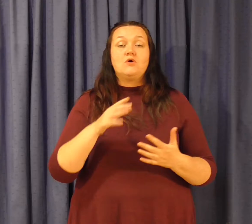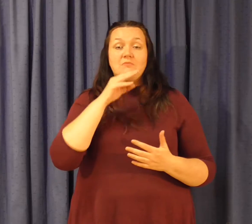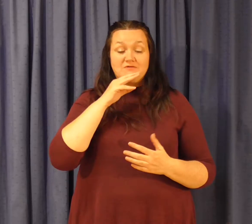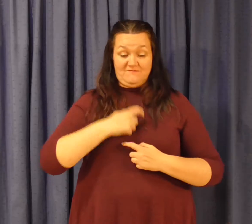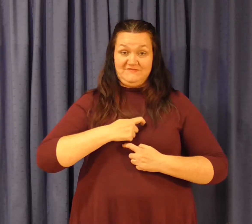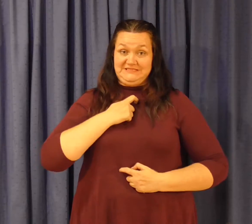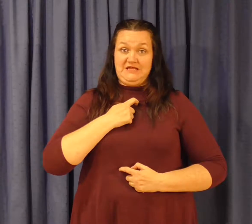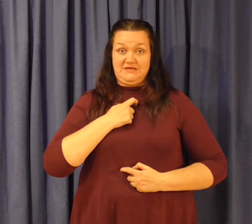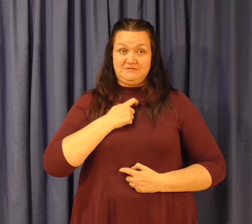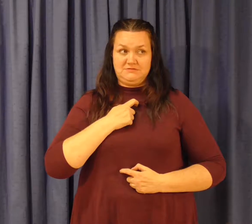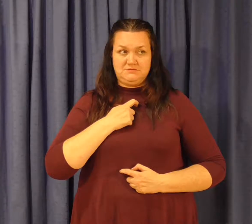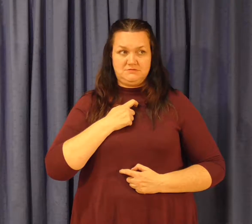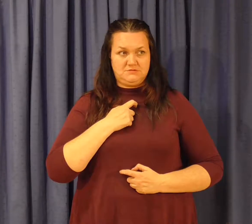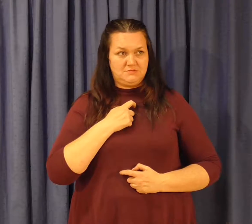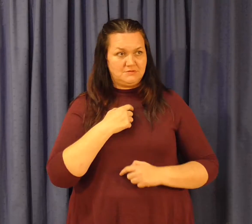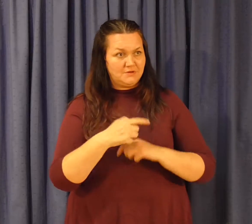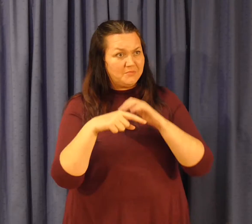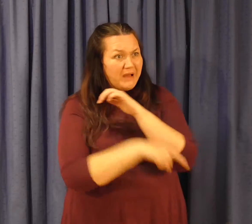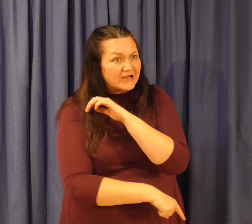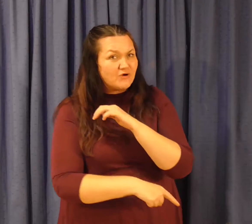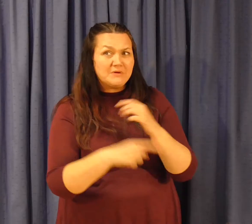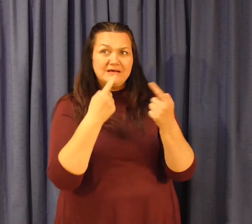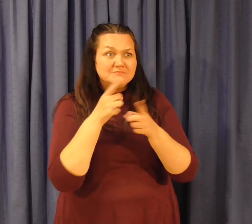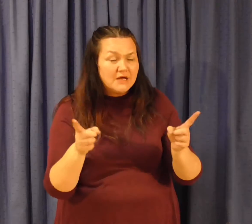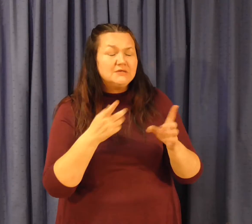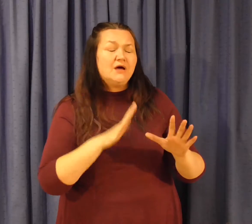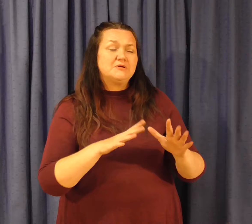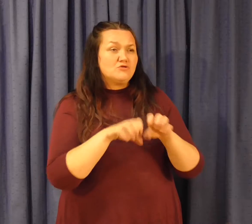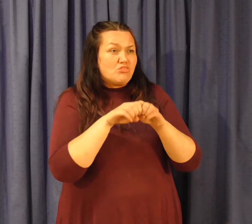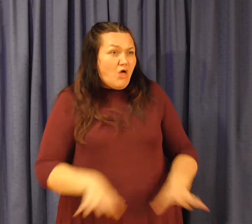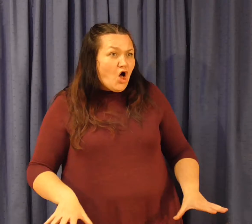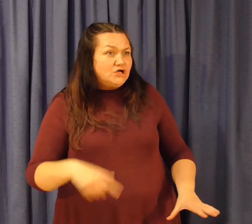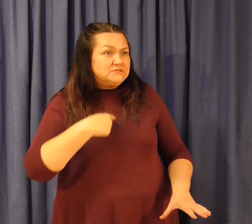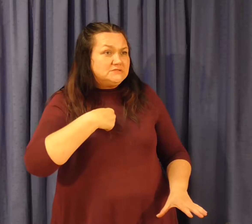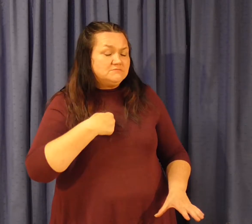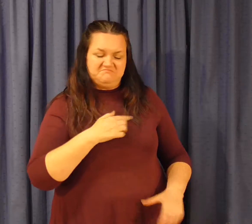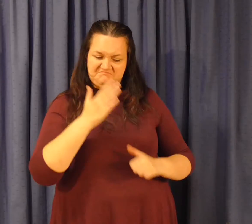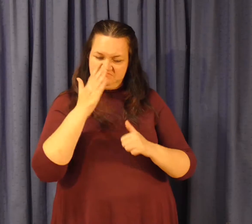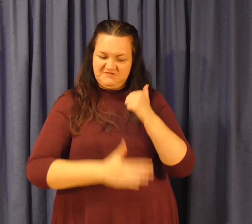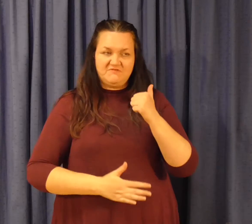Declare bankrupt. Admit defeat. Never. I'd rather die.